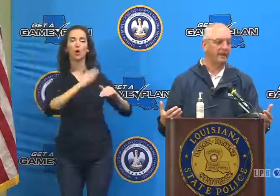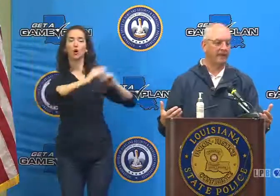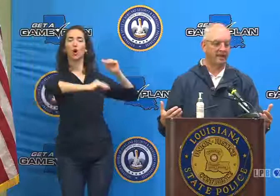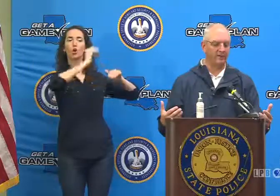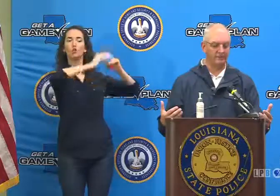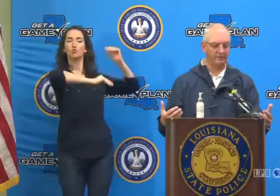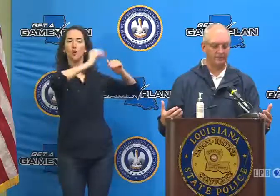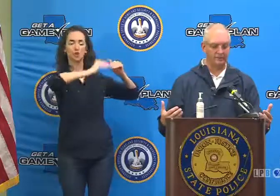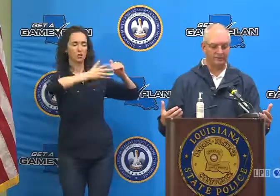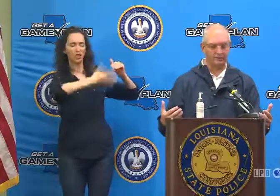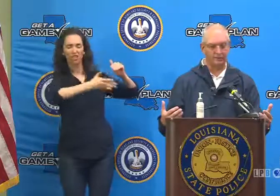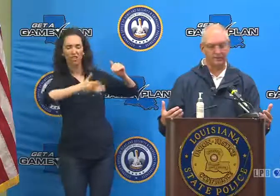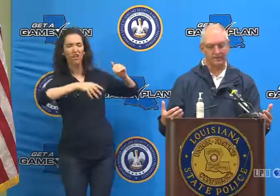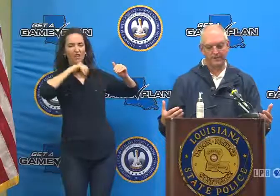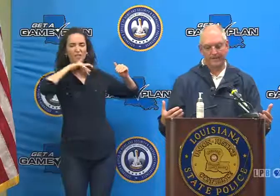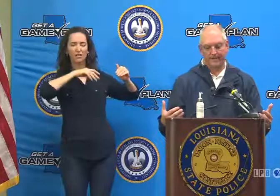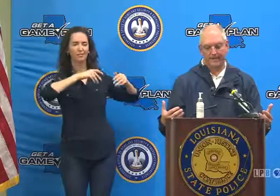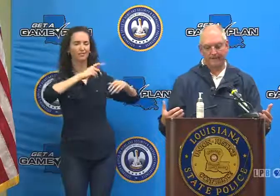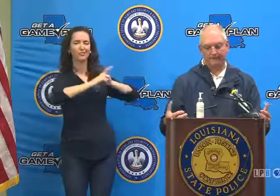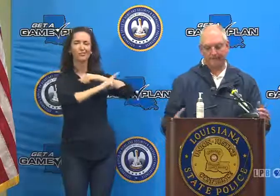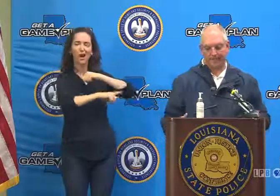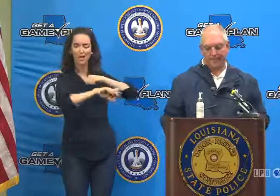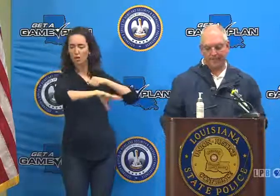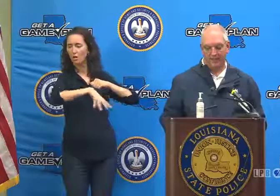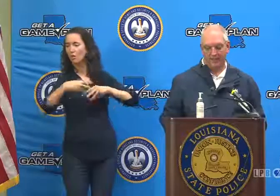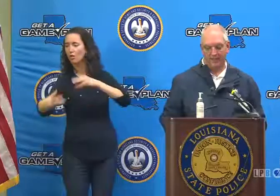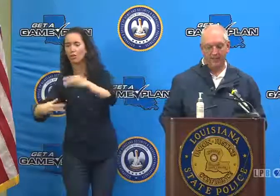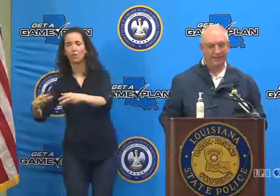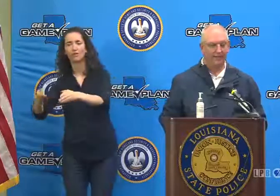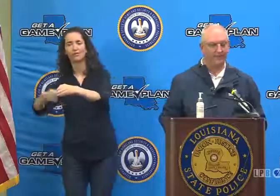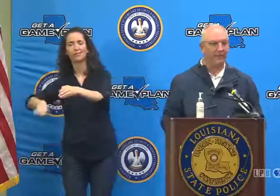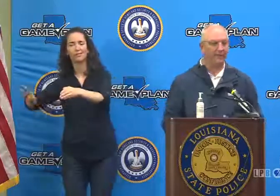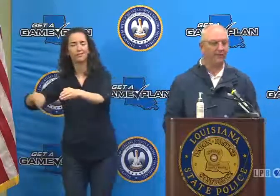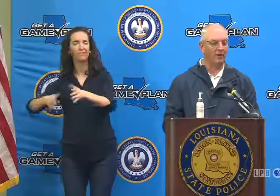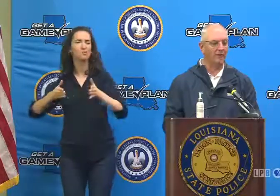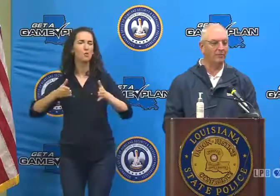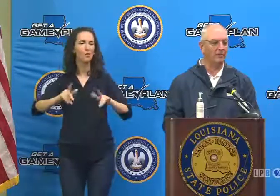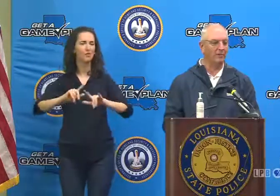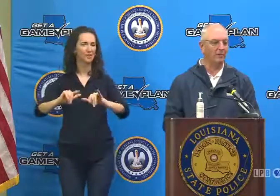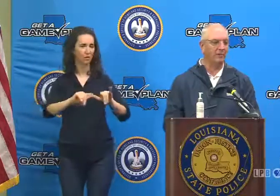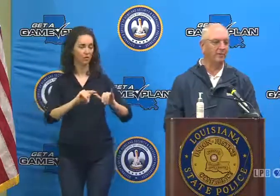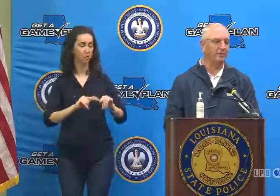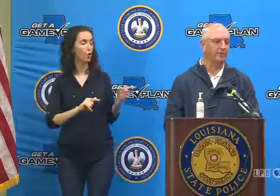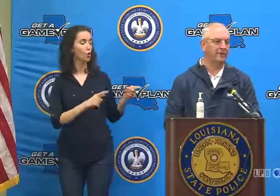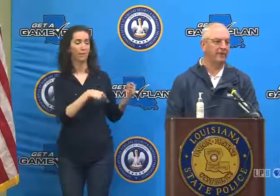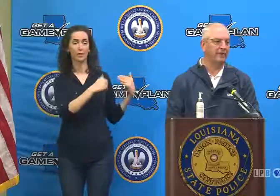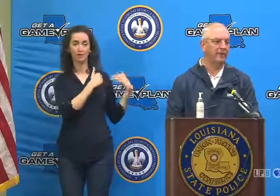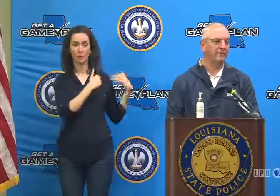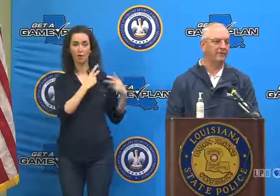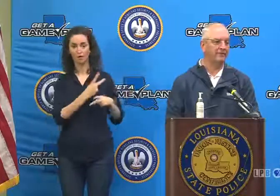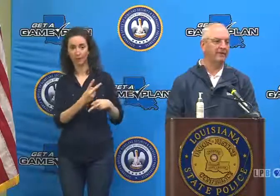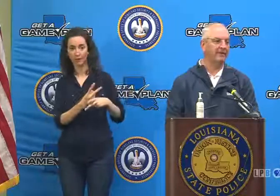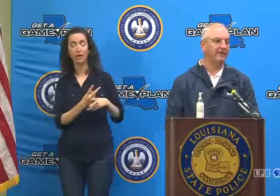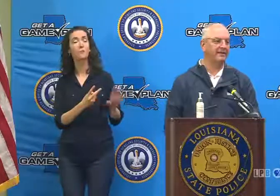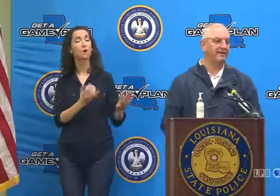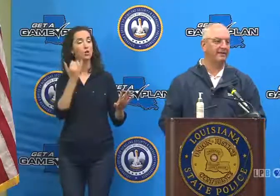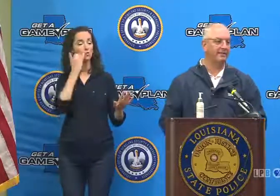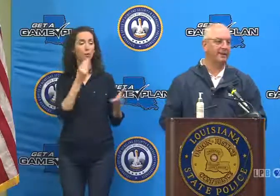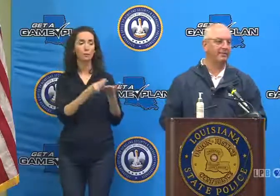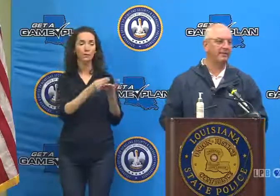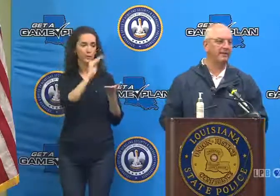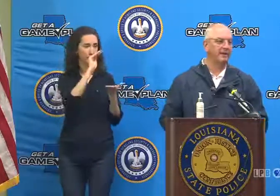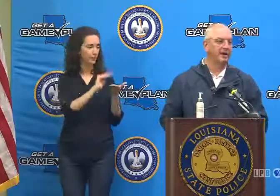and laterals and so forth. And then if they are unable to do it, or if they don't have the funding